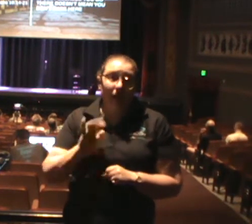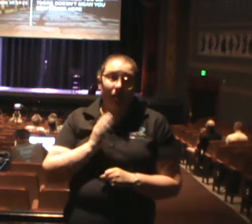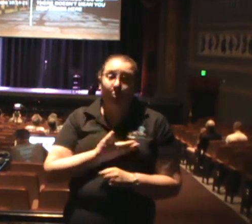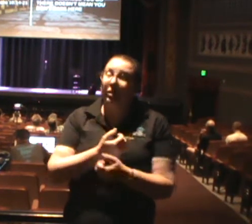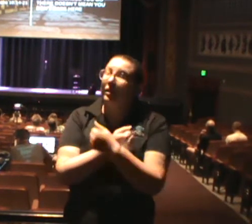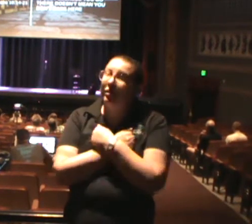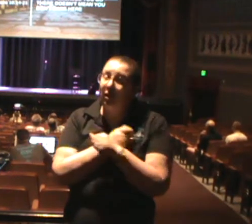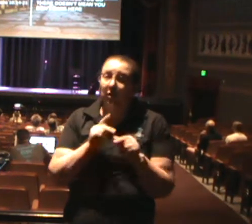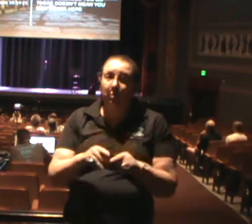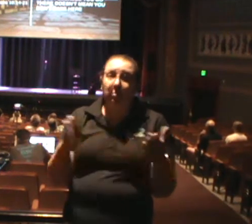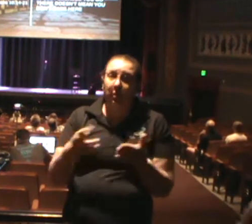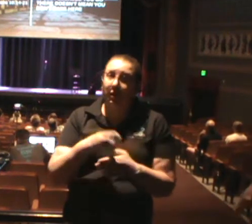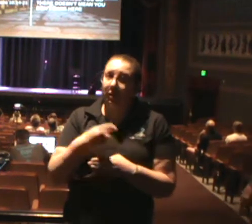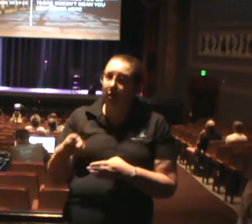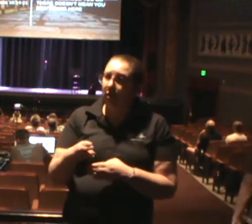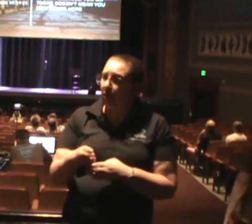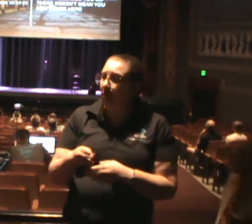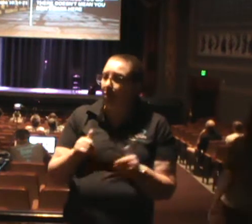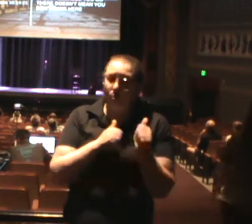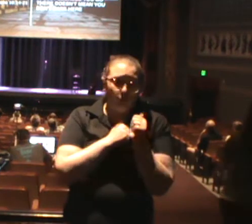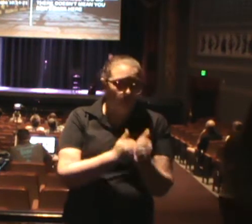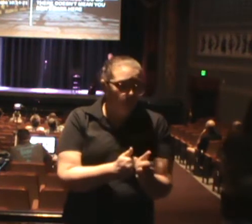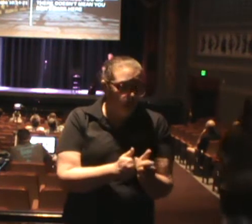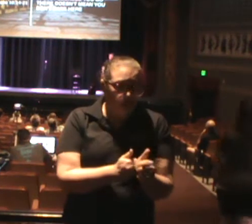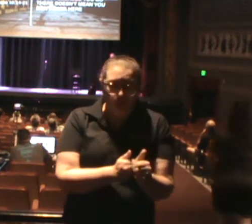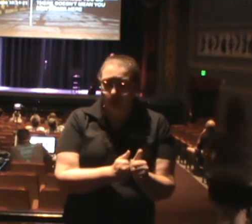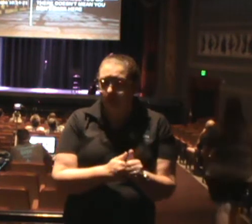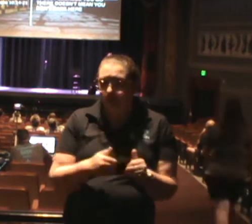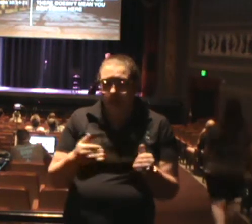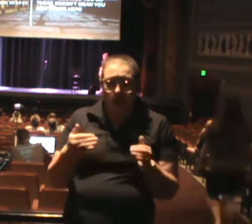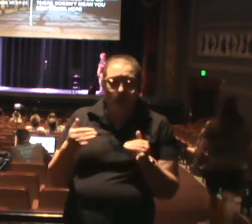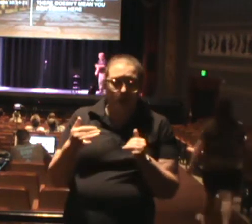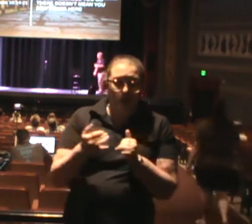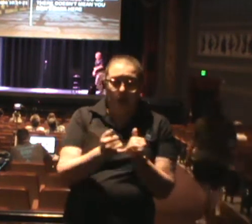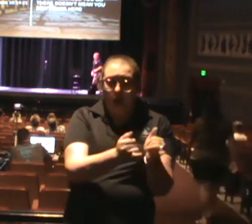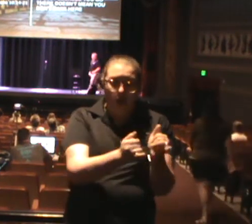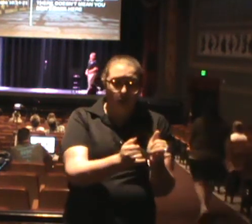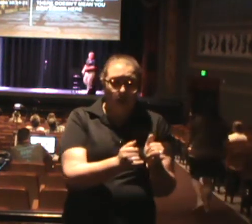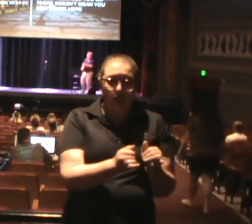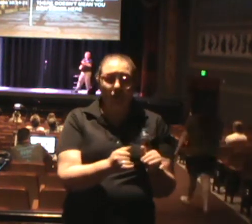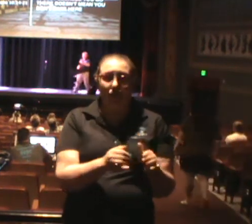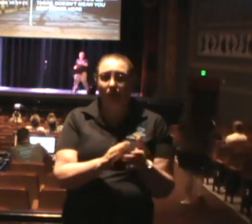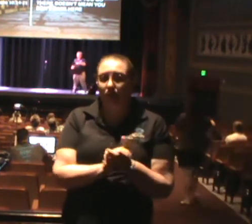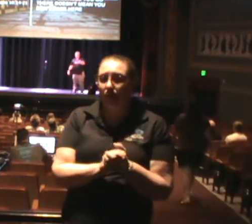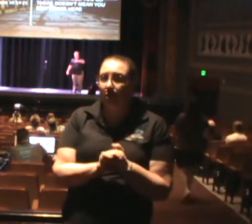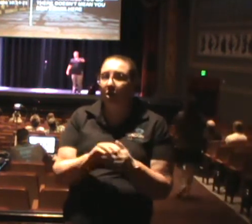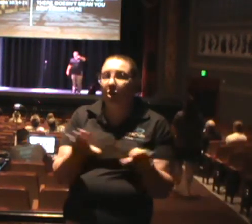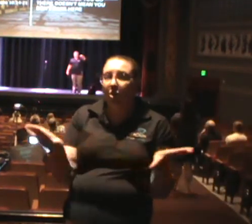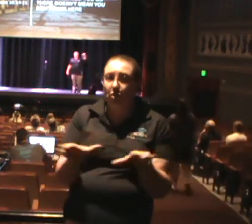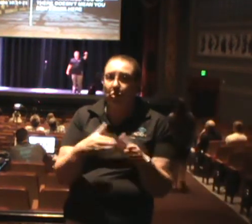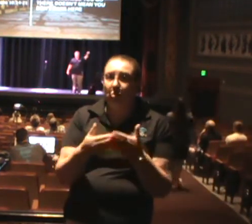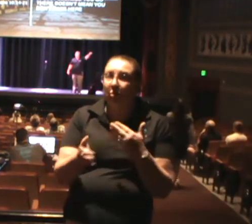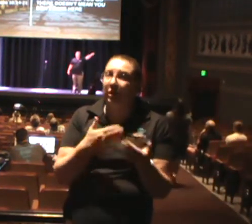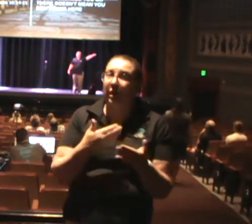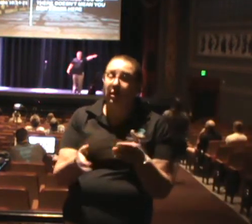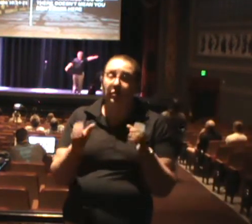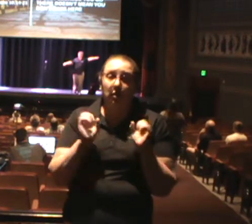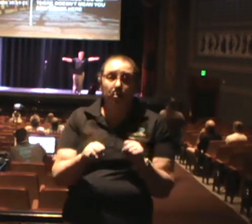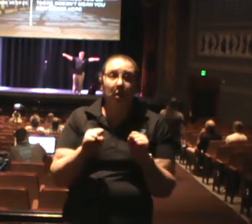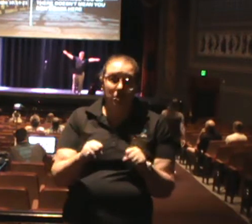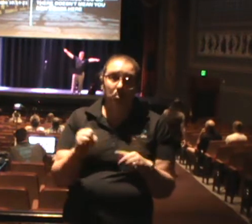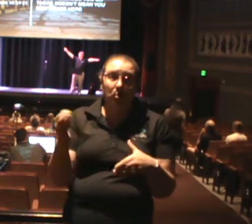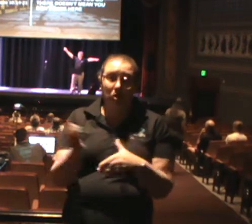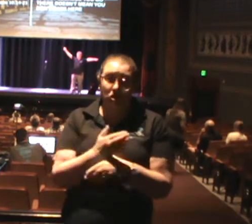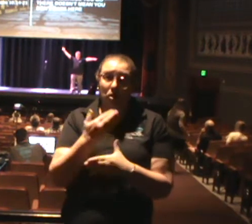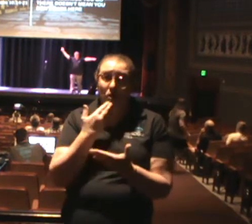and we will do whatever it takes so you will know Jesus Christ. We will ever think that we don't care about the people here in the well, but we